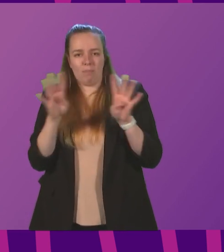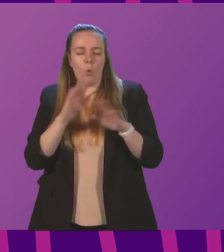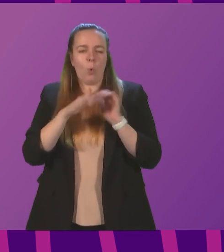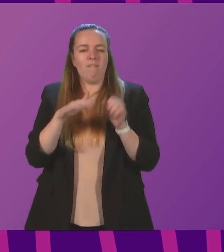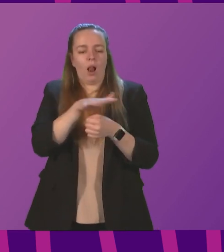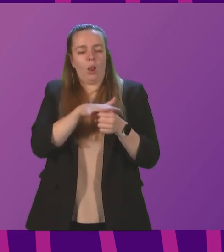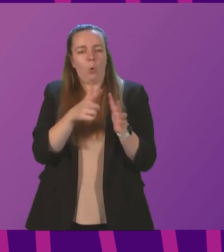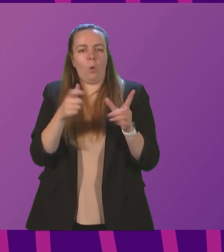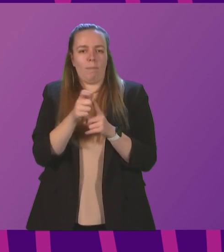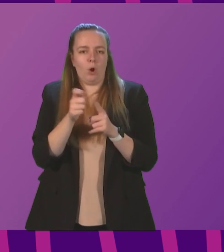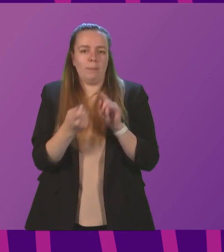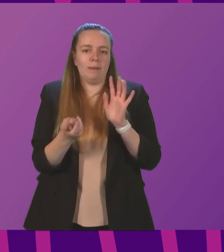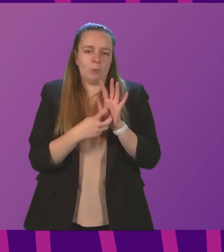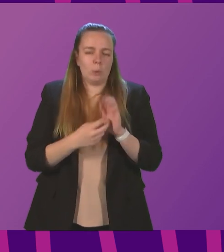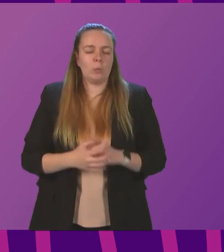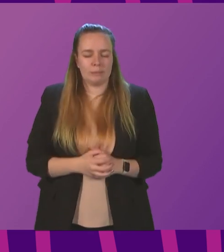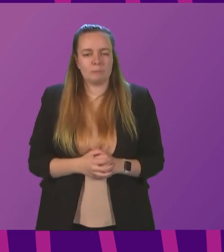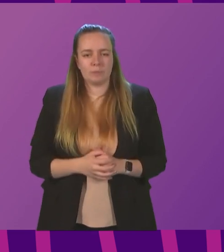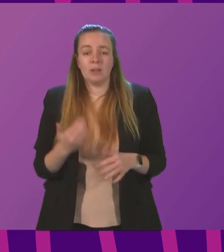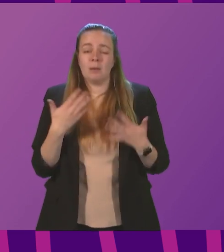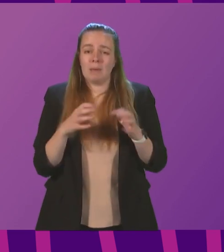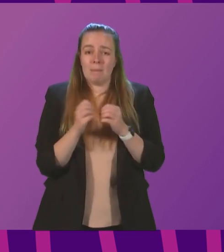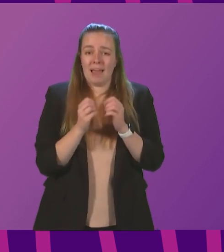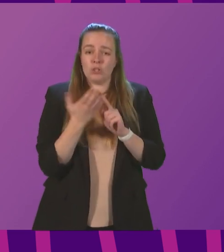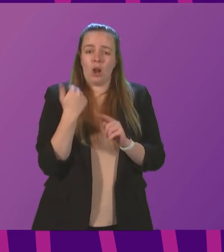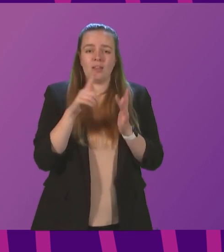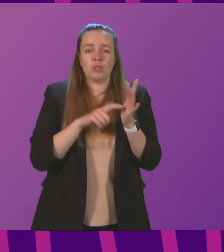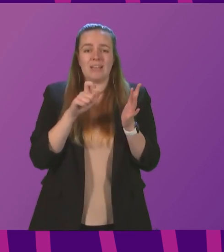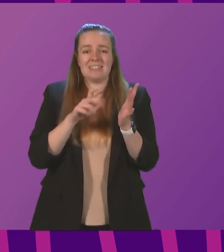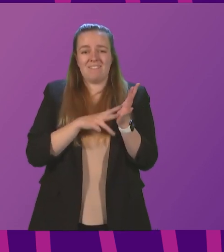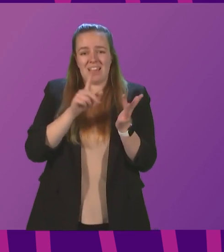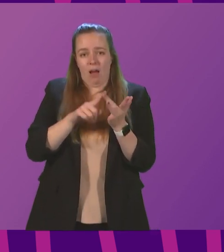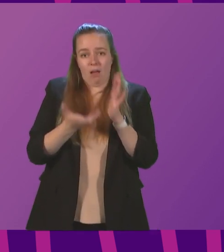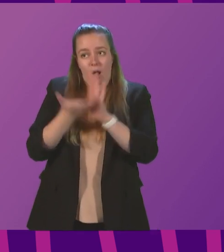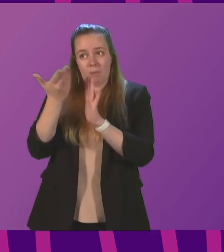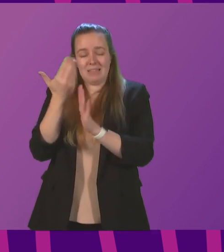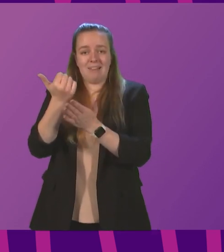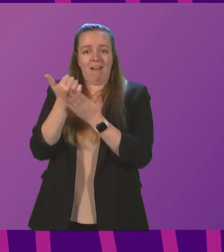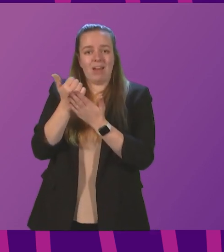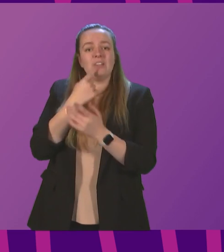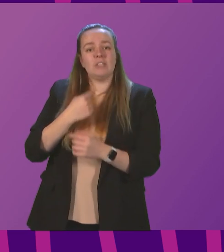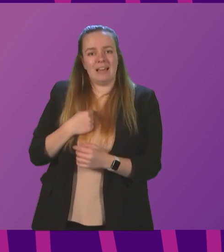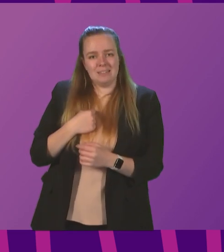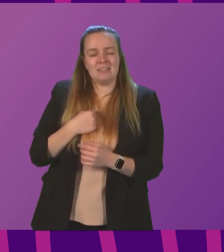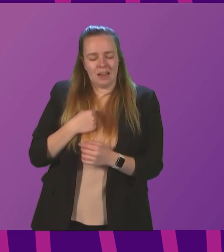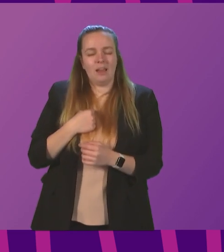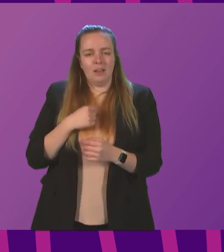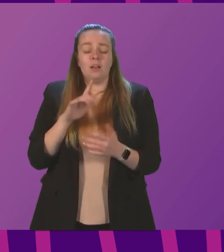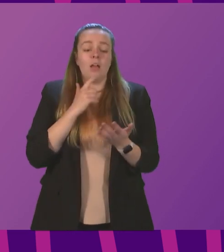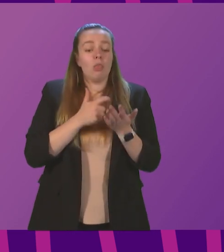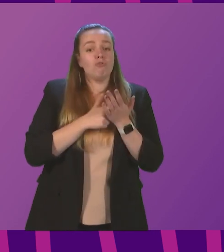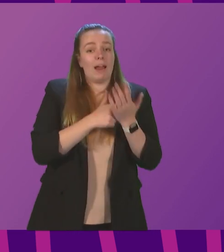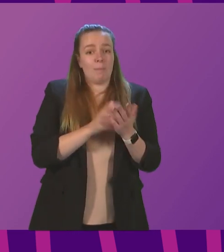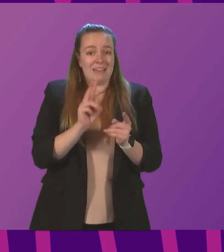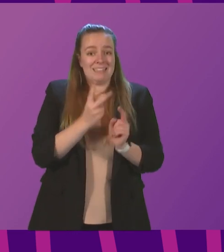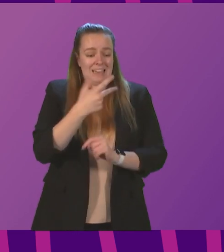appointment arrangements. As I mentioned earlier, the JCVI updated its advice yesterday. In addition to the second